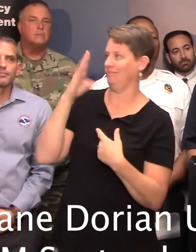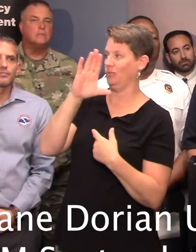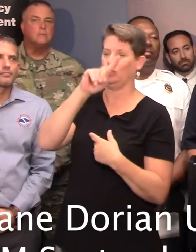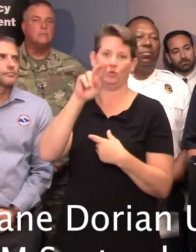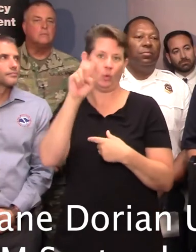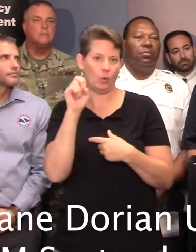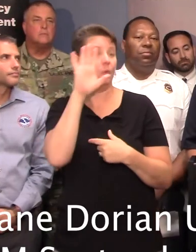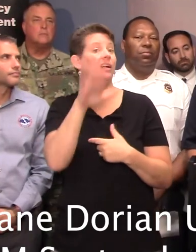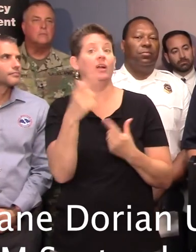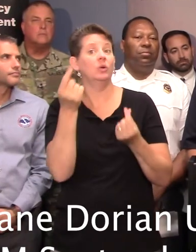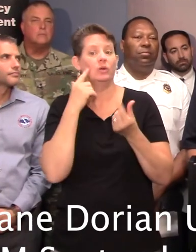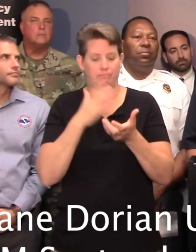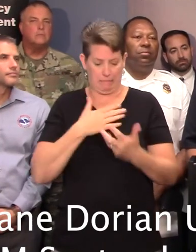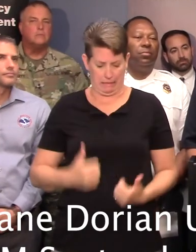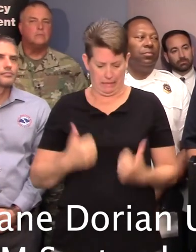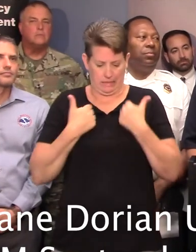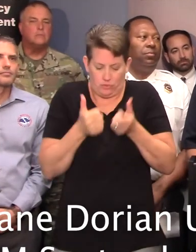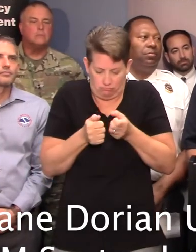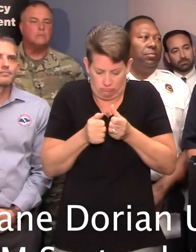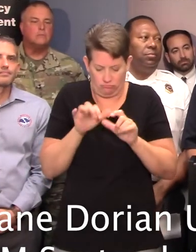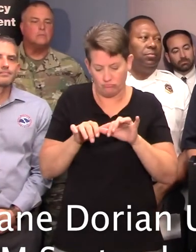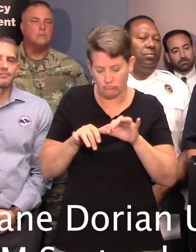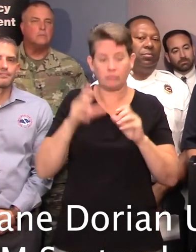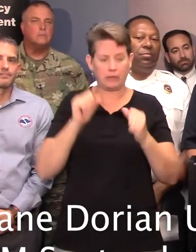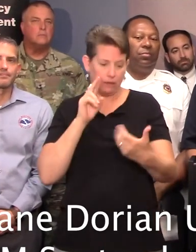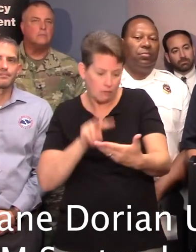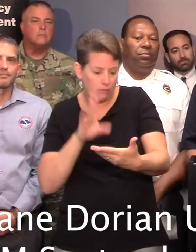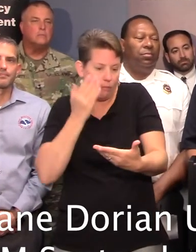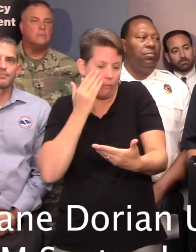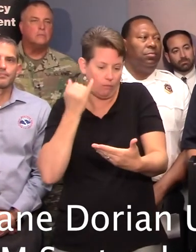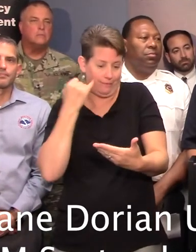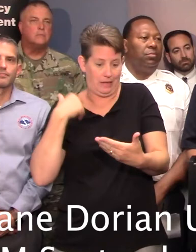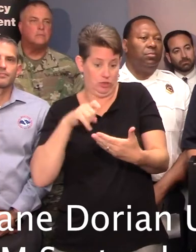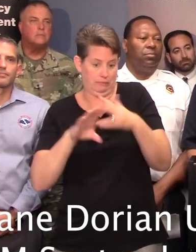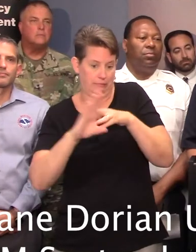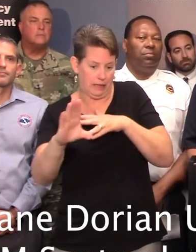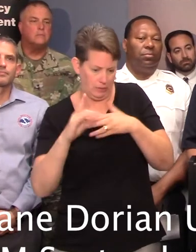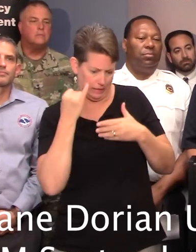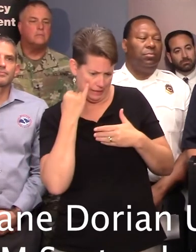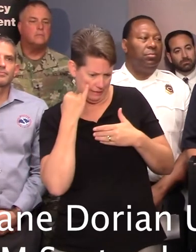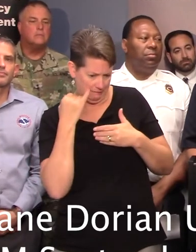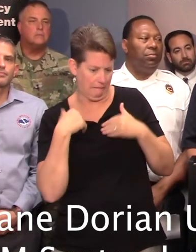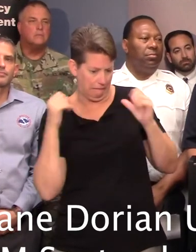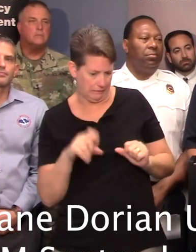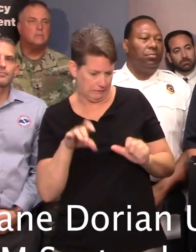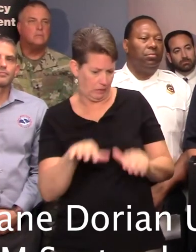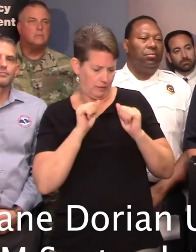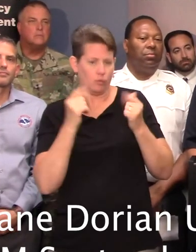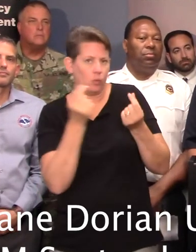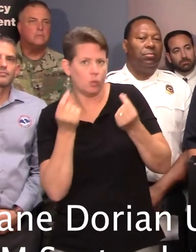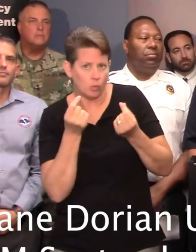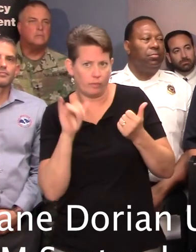and you can type in your address and find out if, in fact, you're in evacuation zone, and if so, what evacuation zone you're in. And then